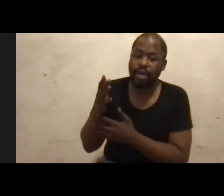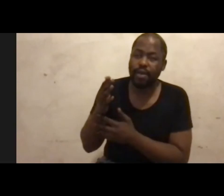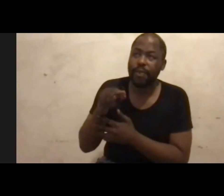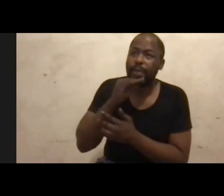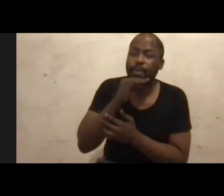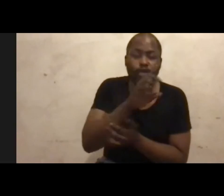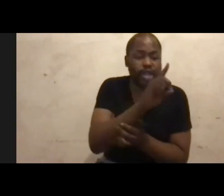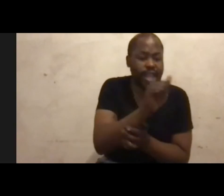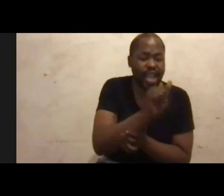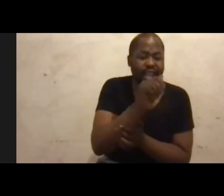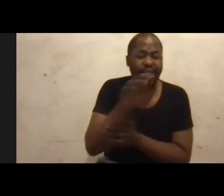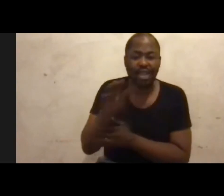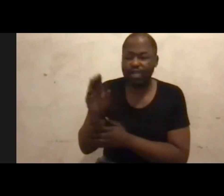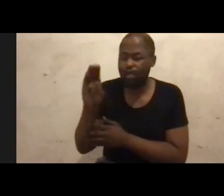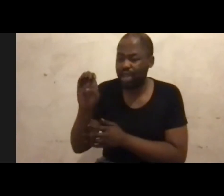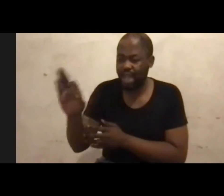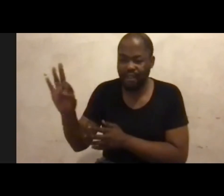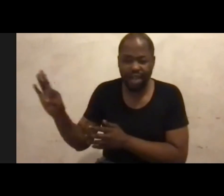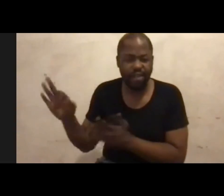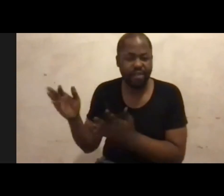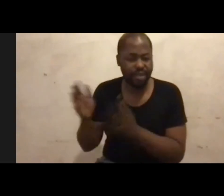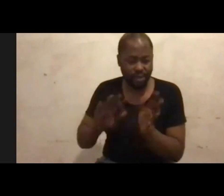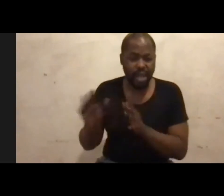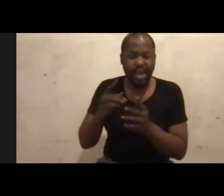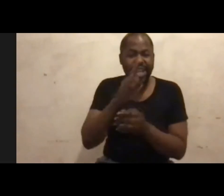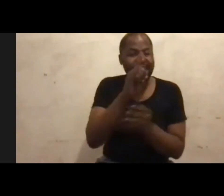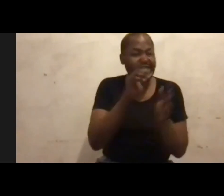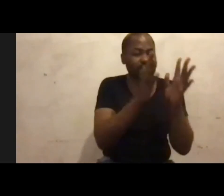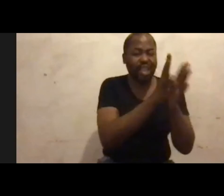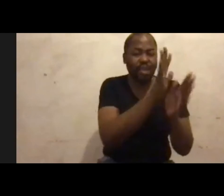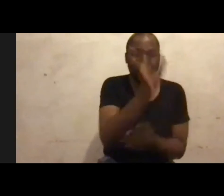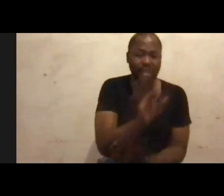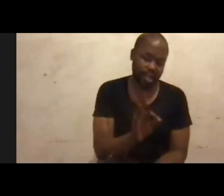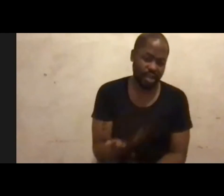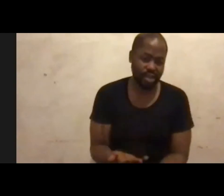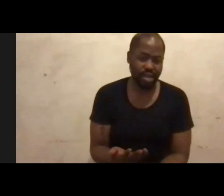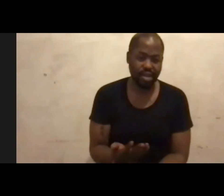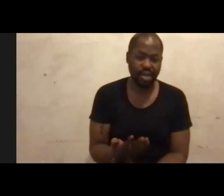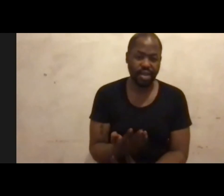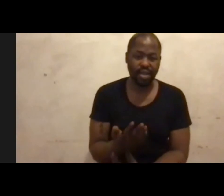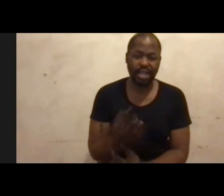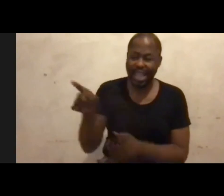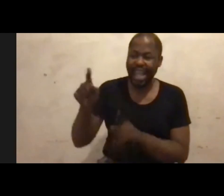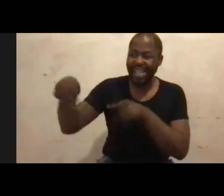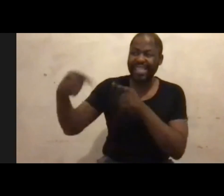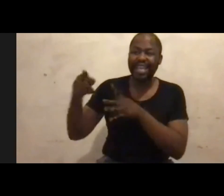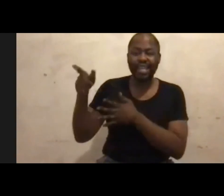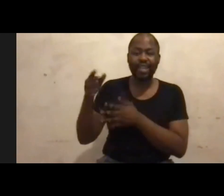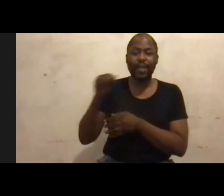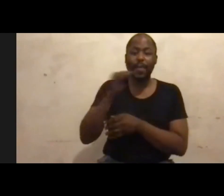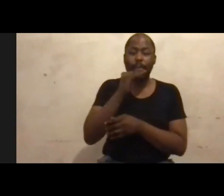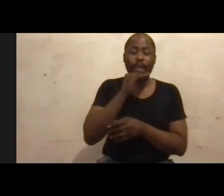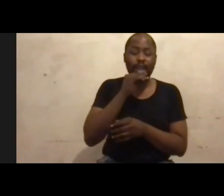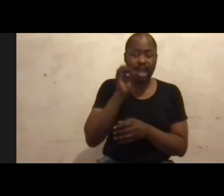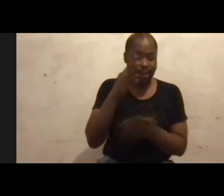EFFs rank at the 10% and they are official oppositions. Imagine if we were to take that